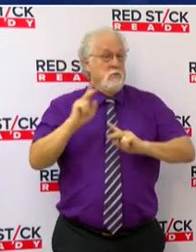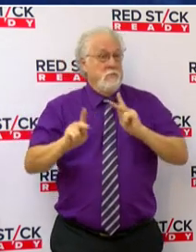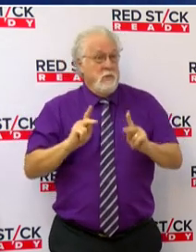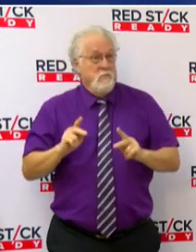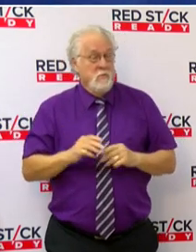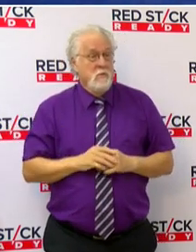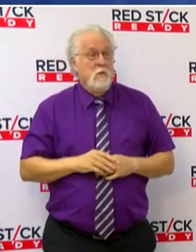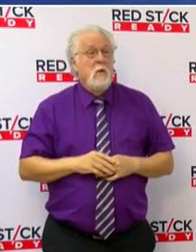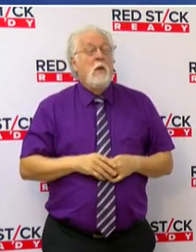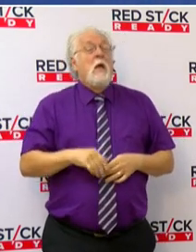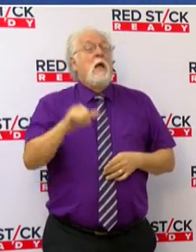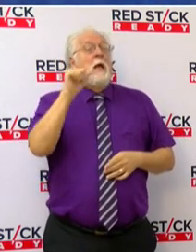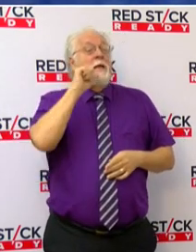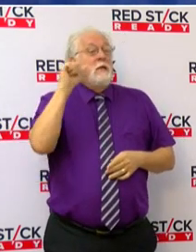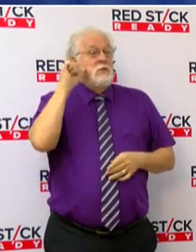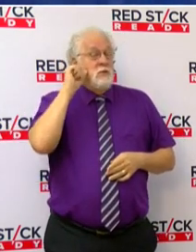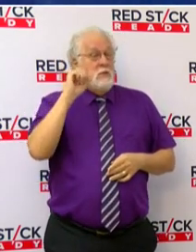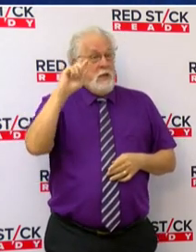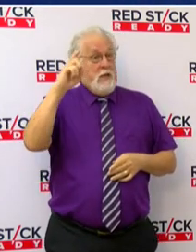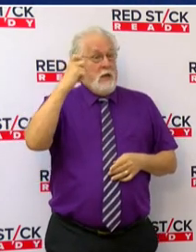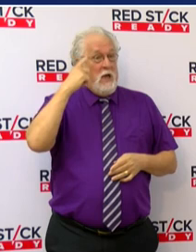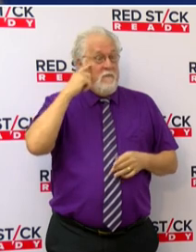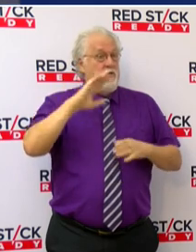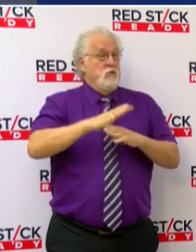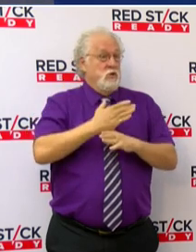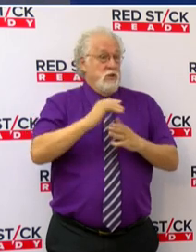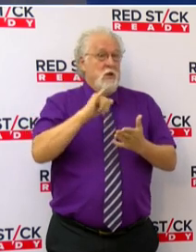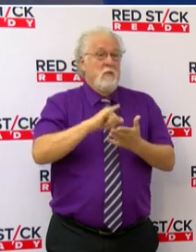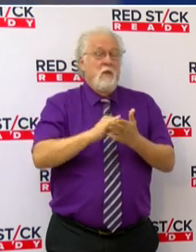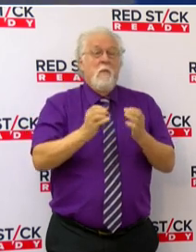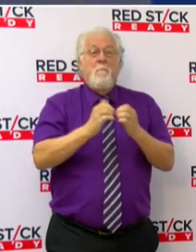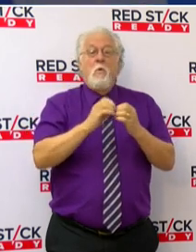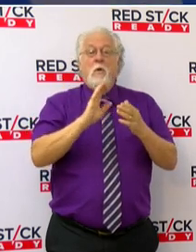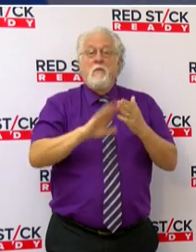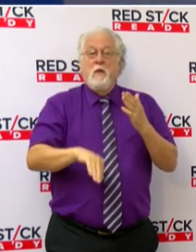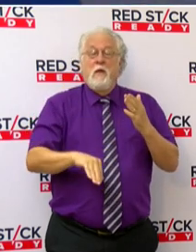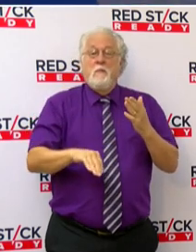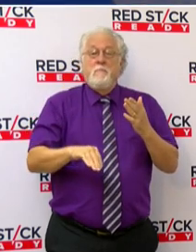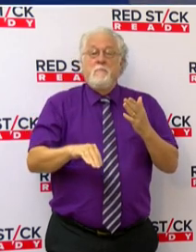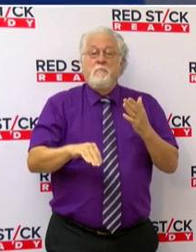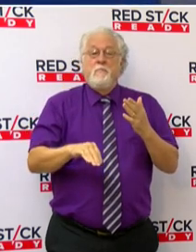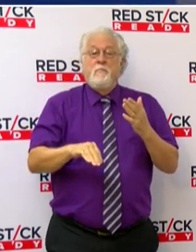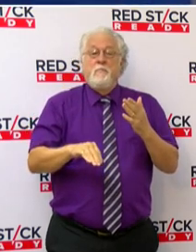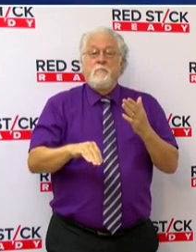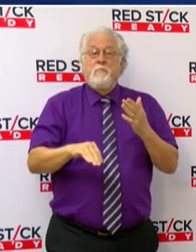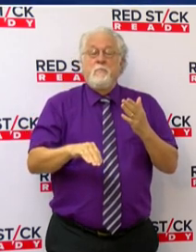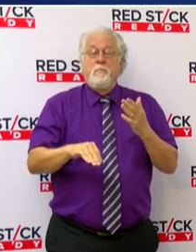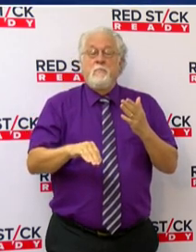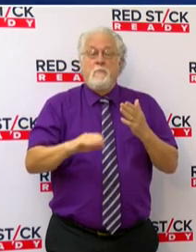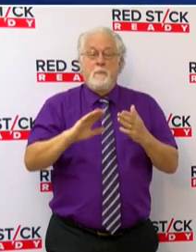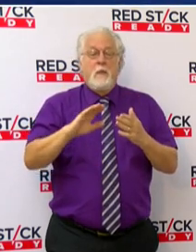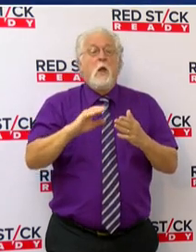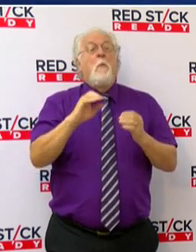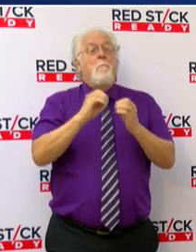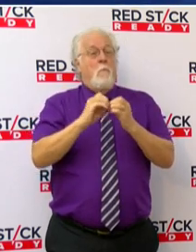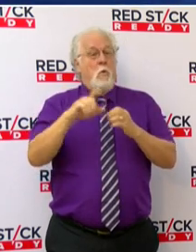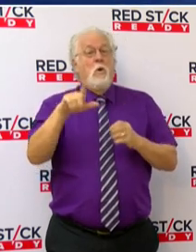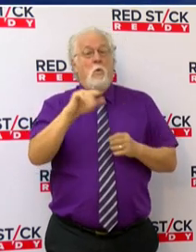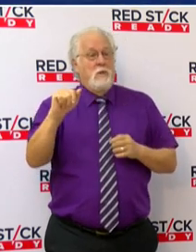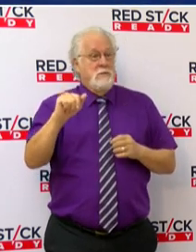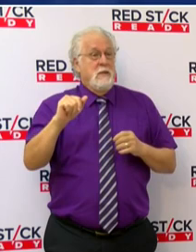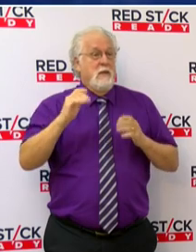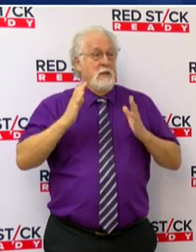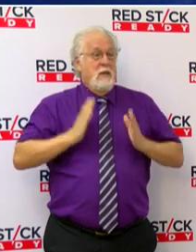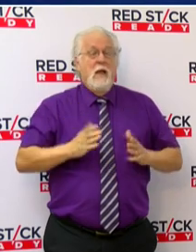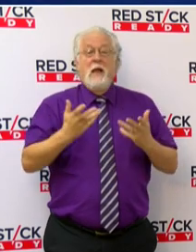Yesterday, Governor Edwards shared with us more Louisianians